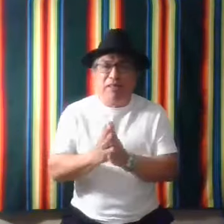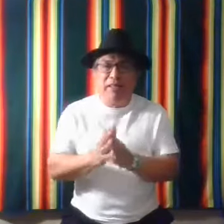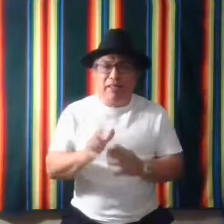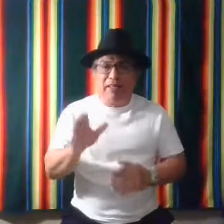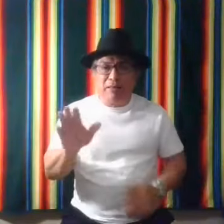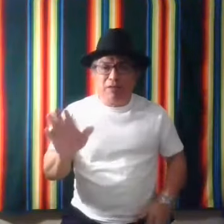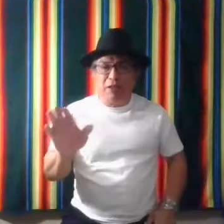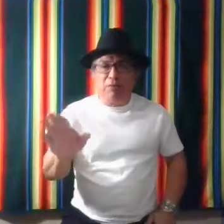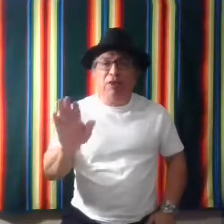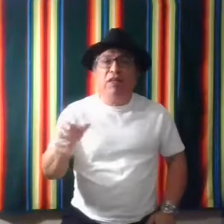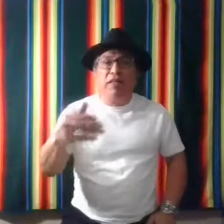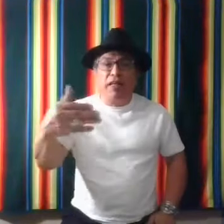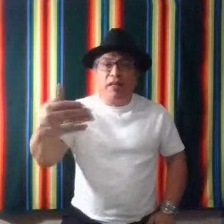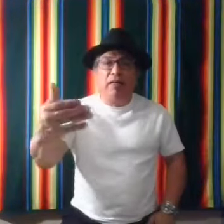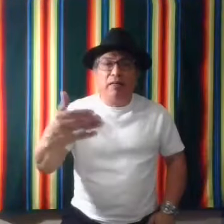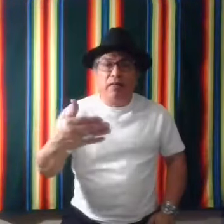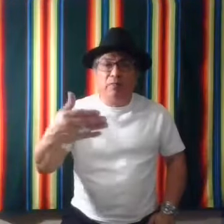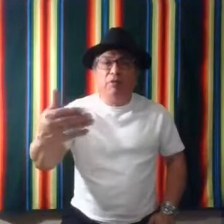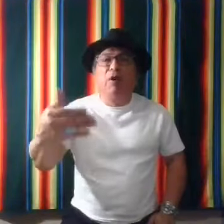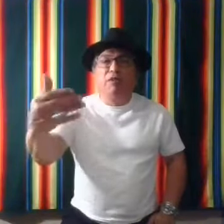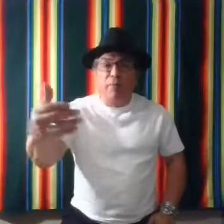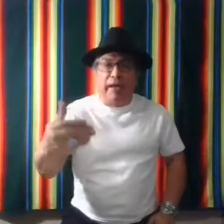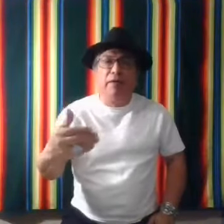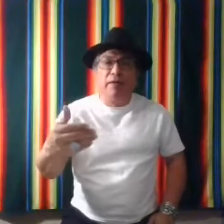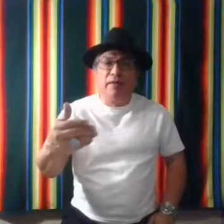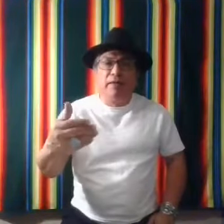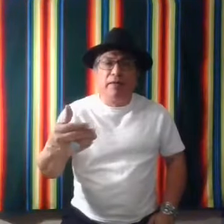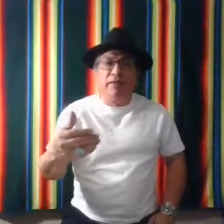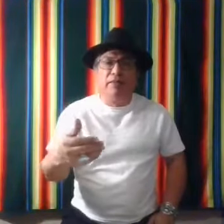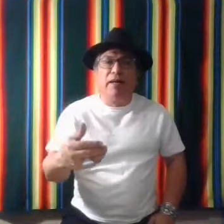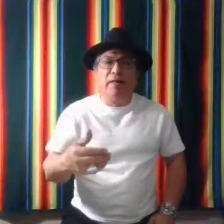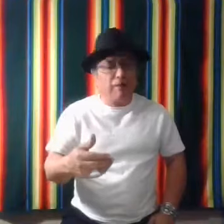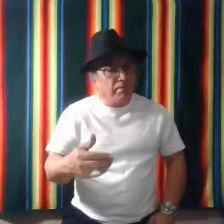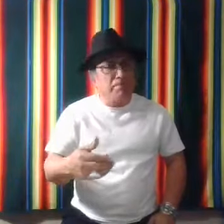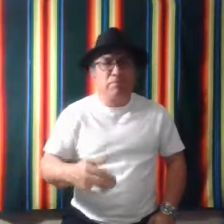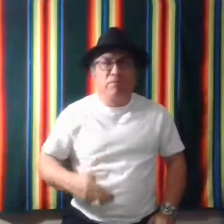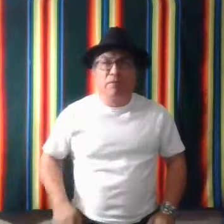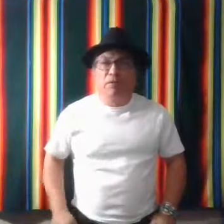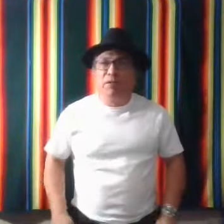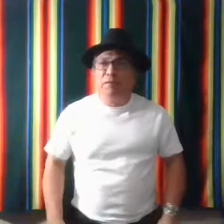it was, it was good that I got a response back and a sign. It's good.